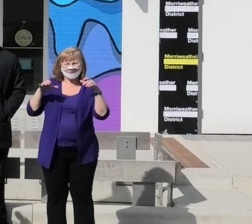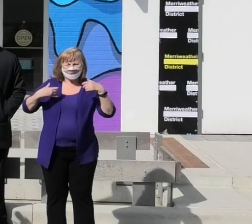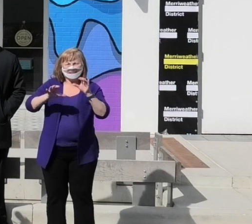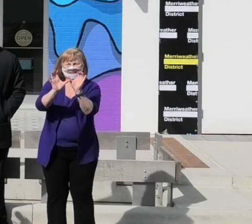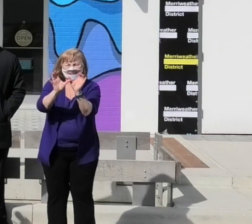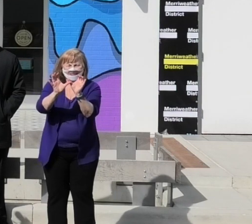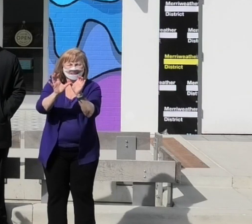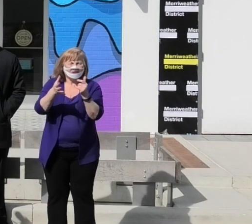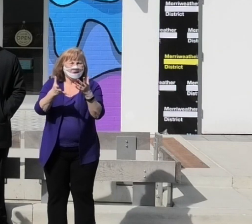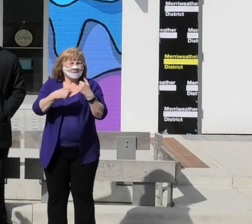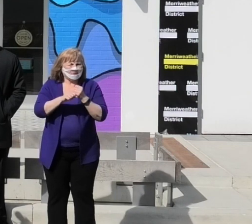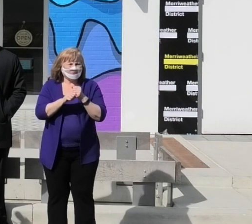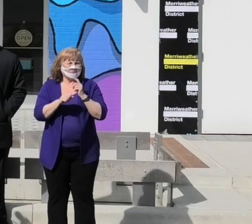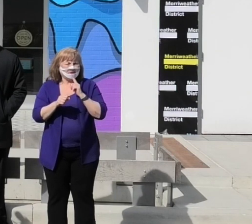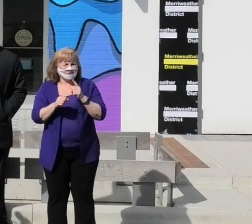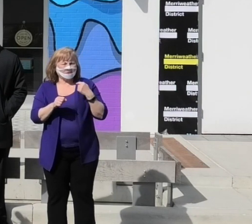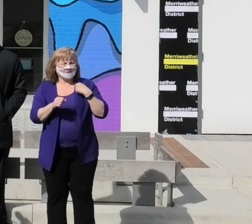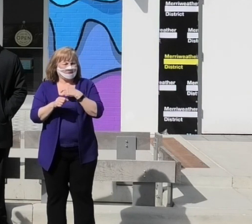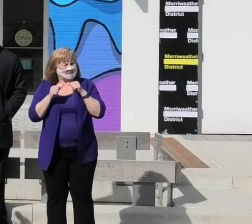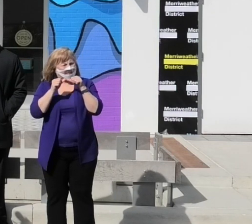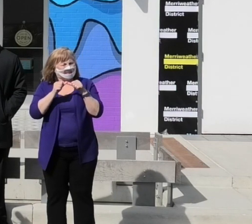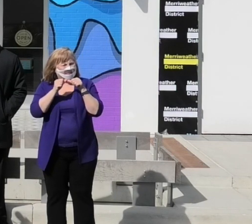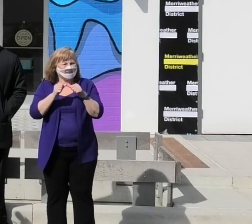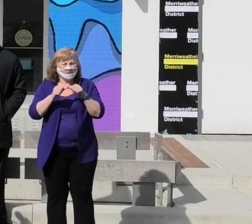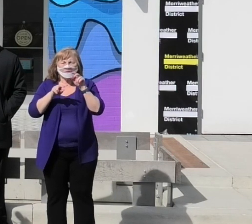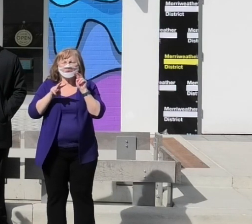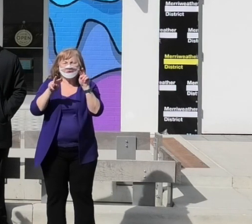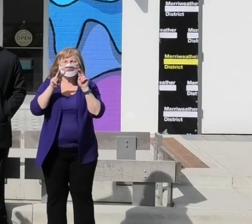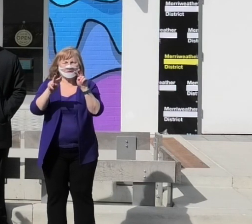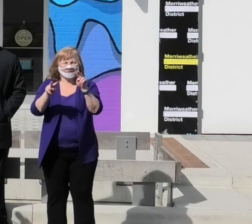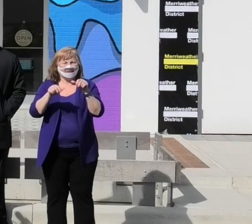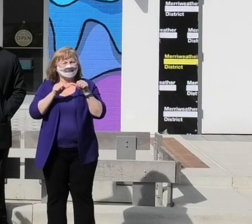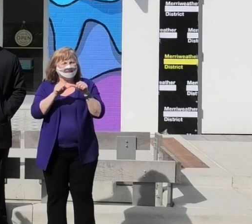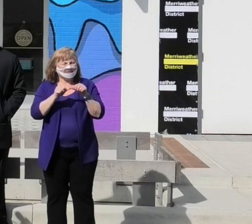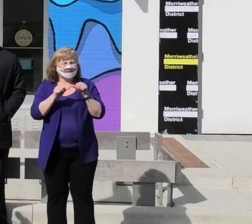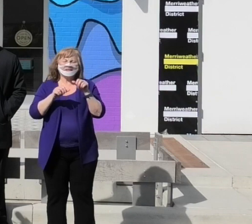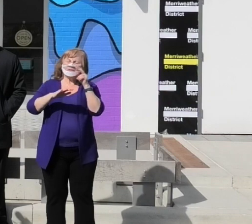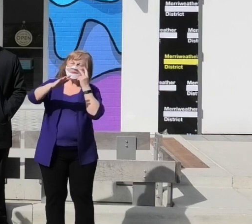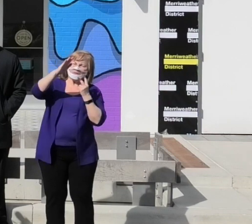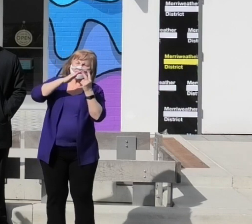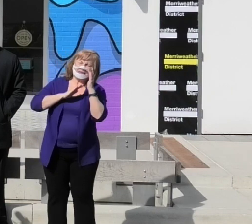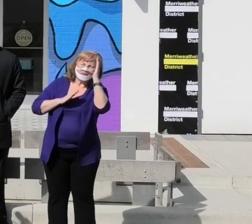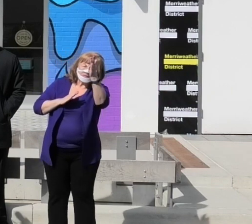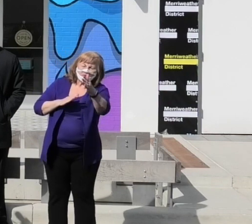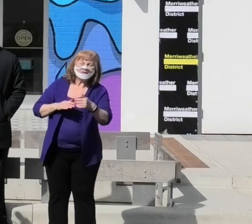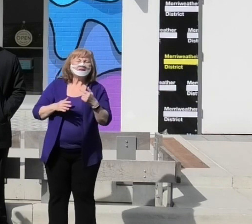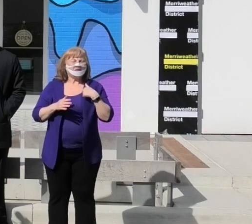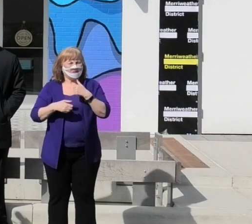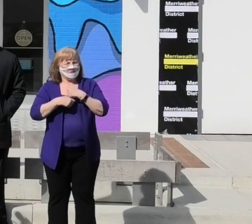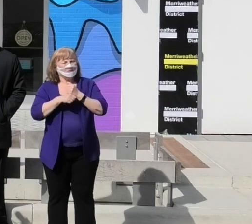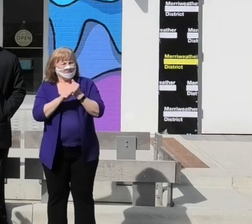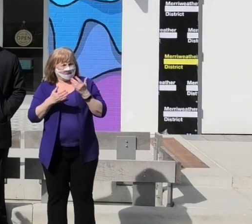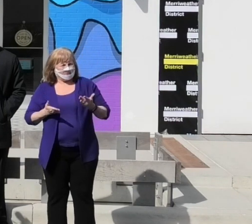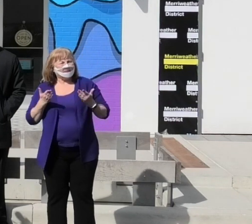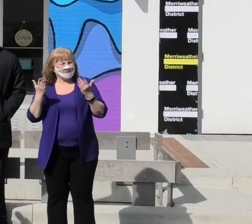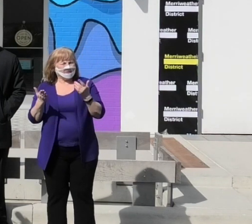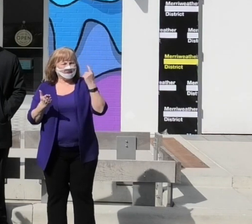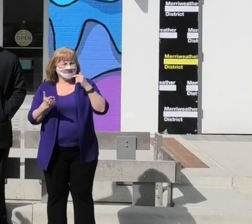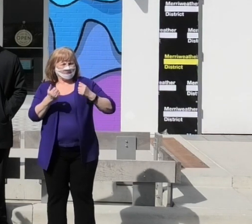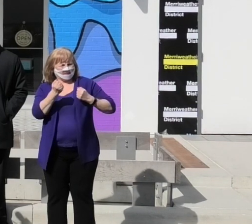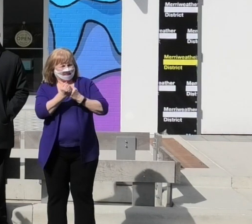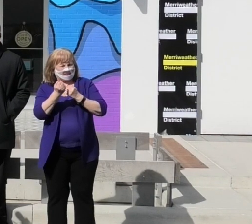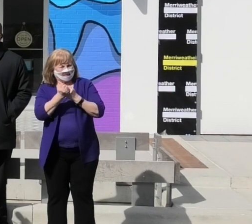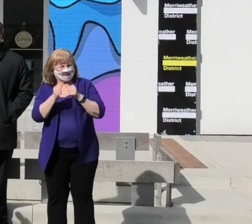And so we also want to make sure that we continue to look forward and continue to look down the road. And so we made recommendations also for